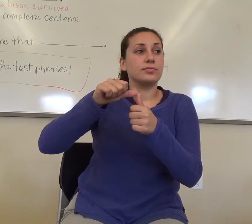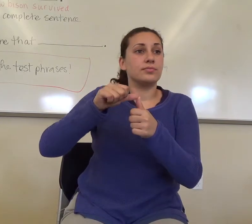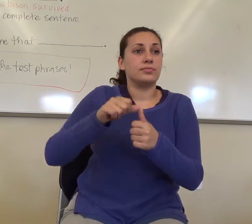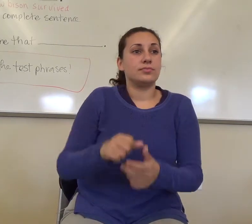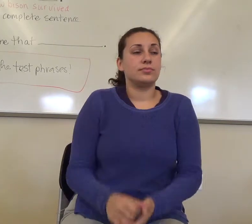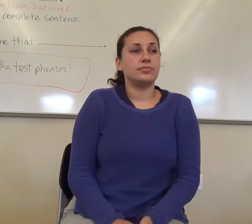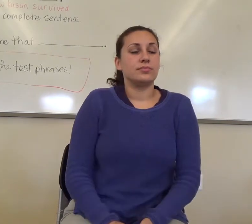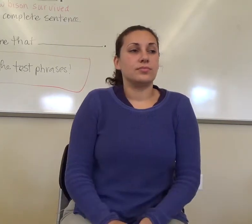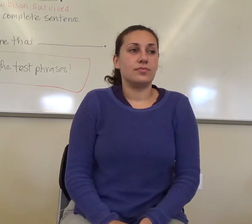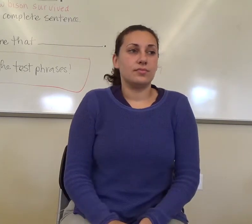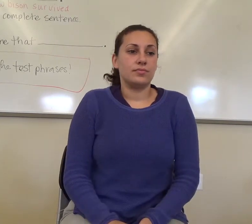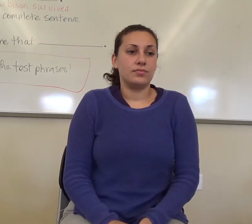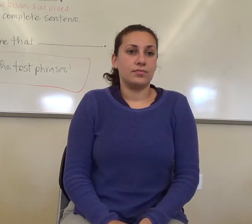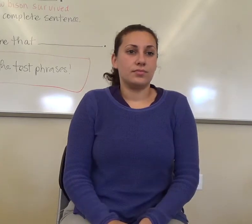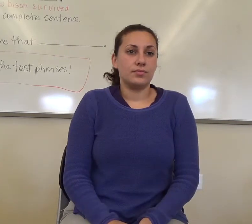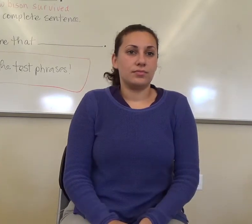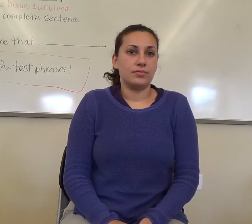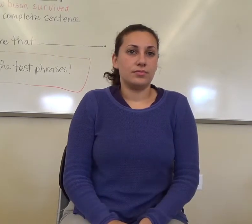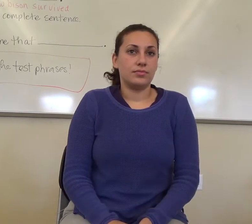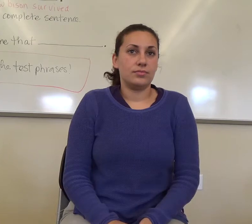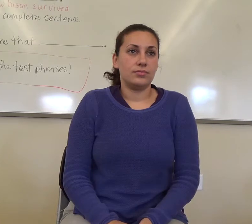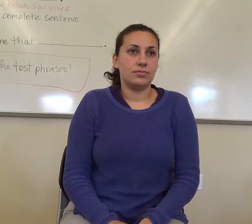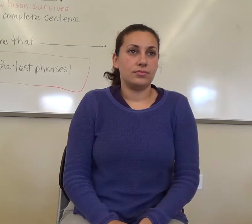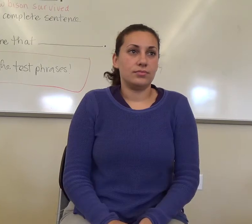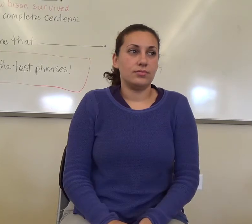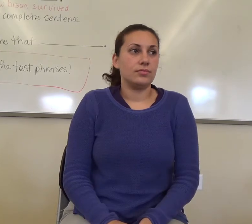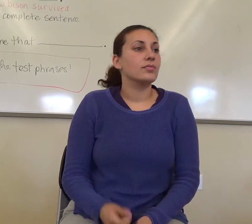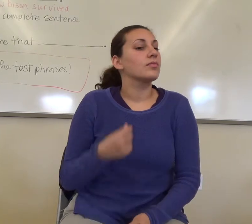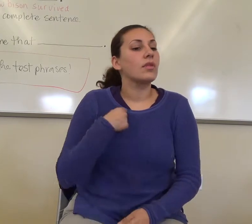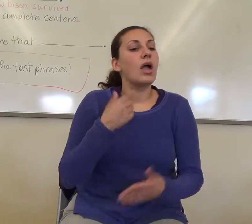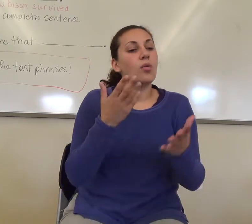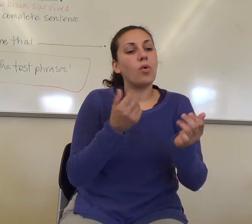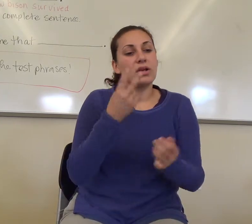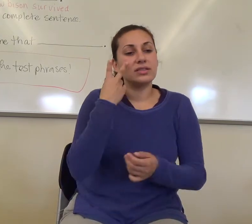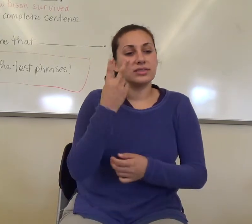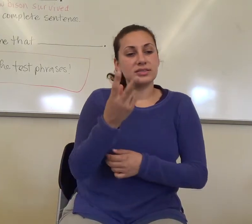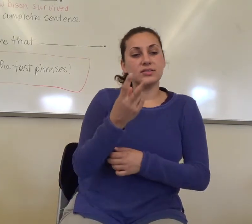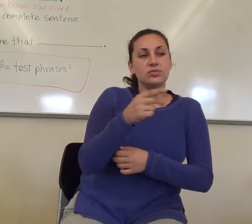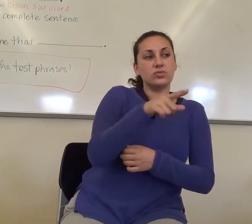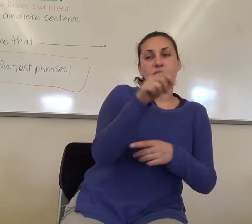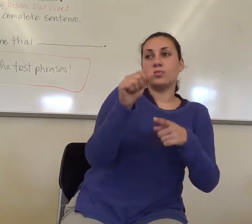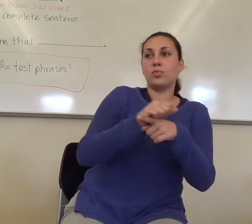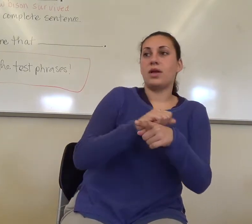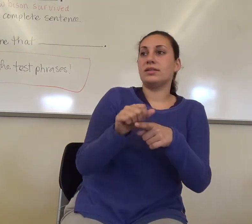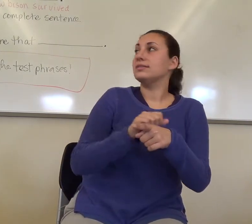that you are doing this kind of thing.